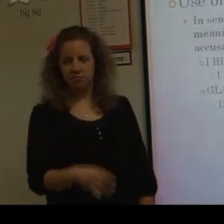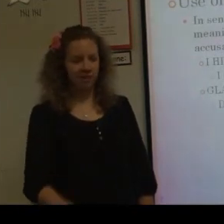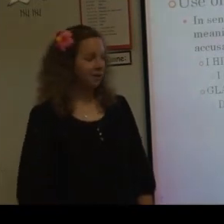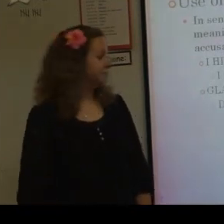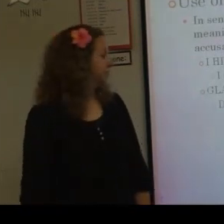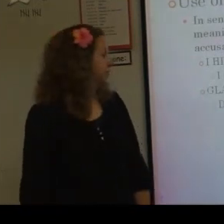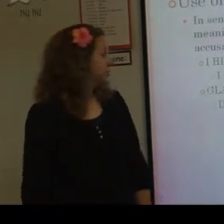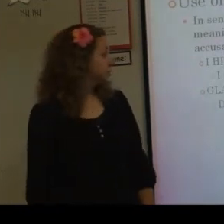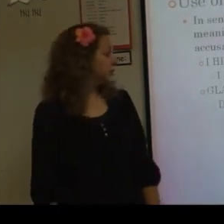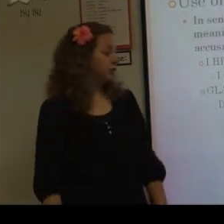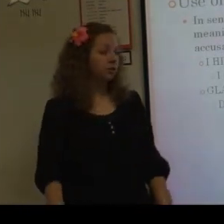Okay. So.